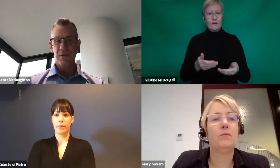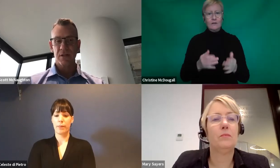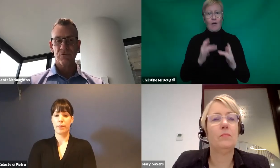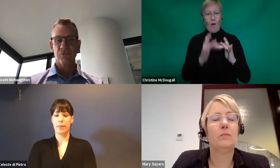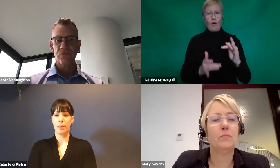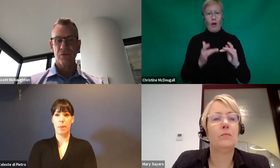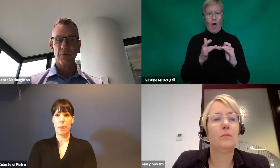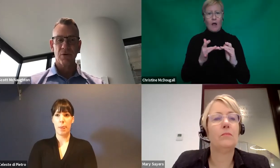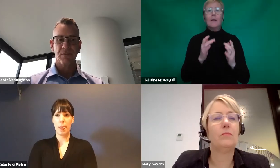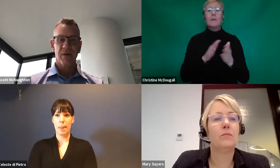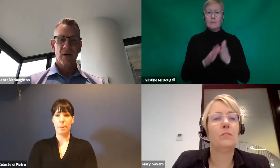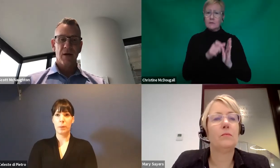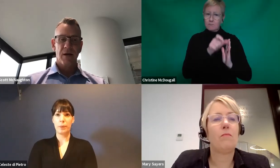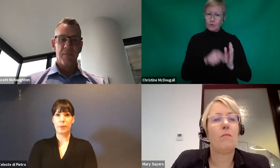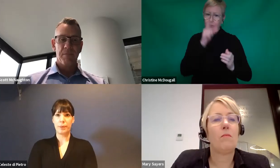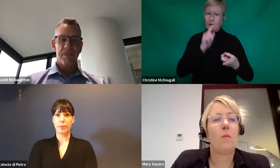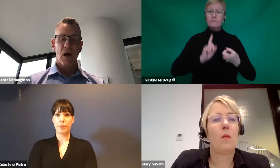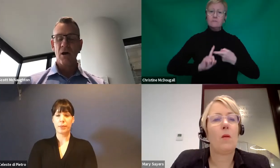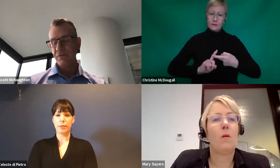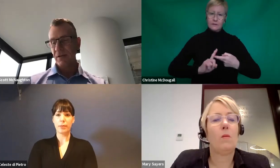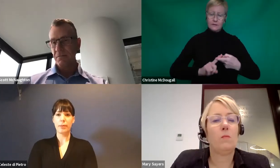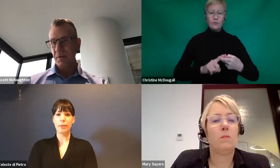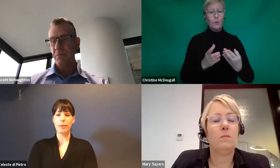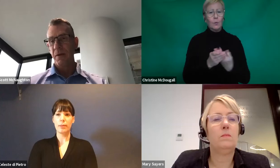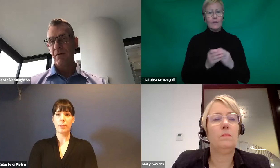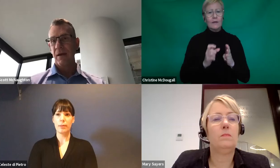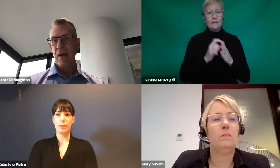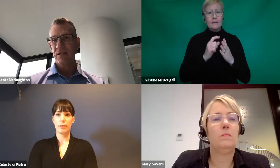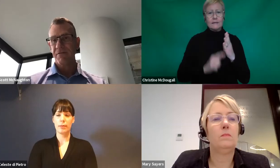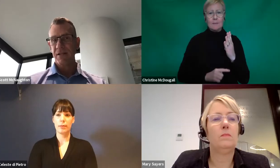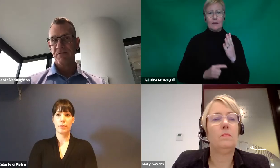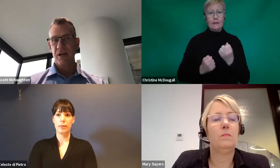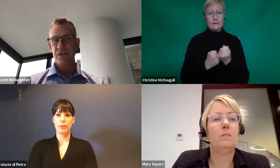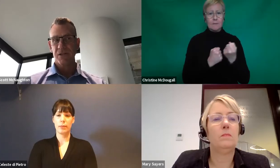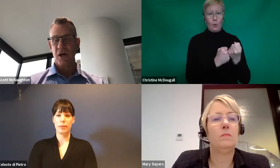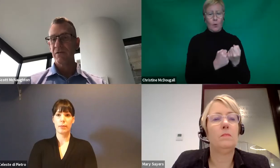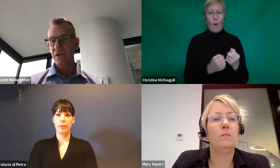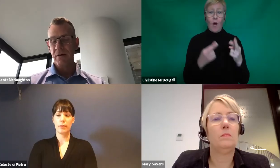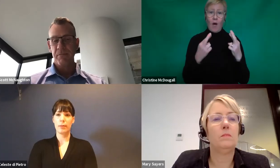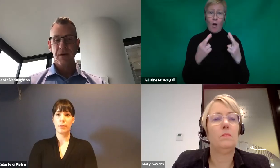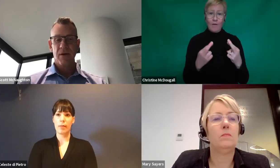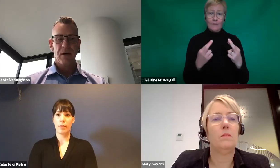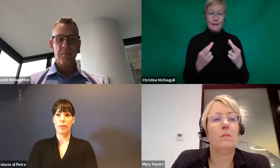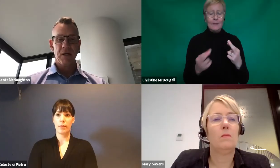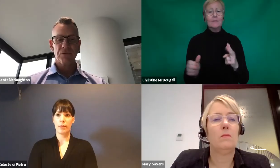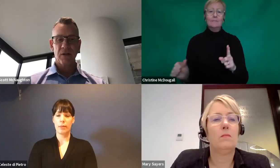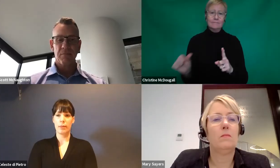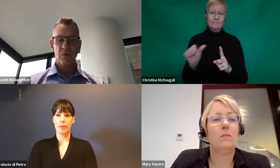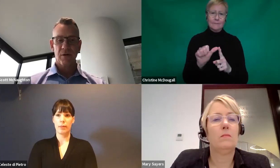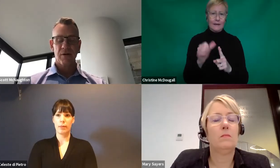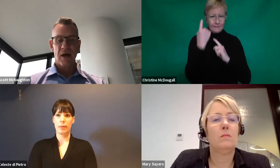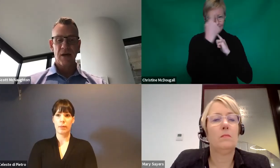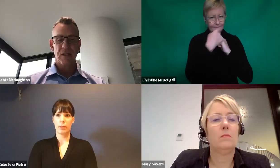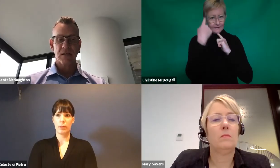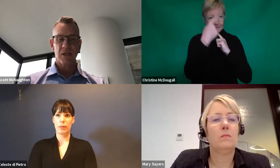supports. That's really important. Hopefully, they will be able to get back to face-to-face over time. But it's really